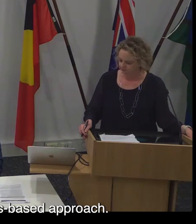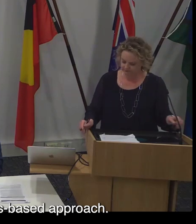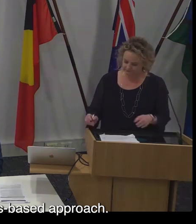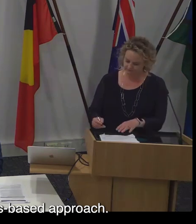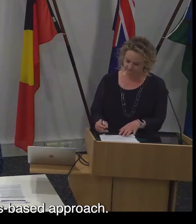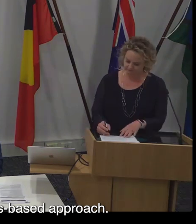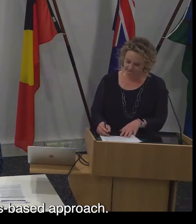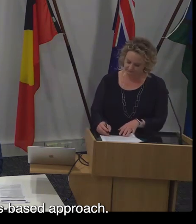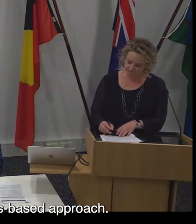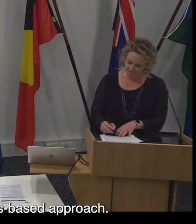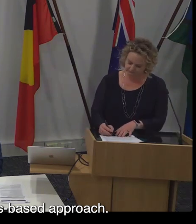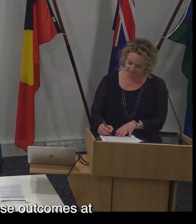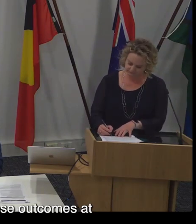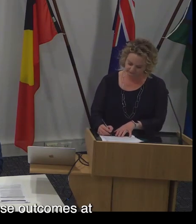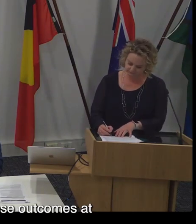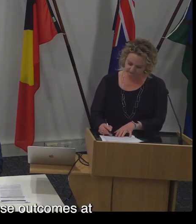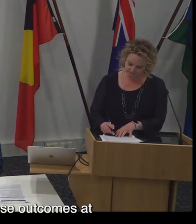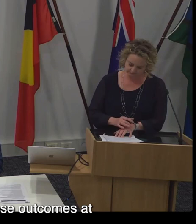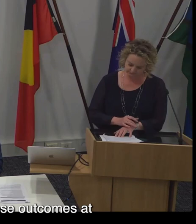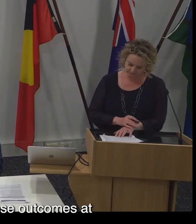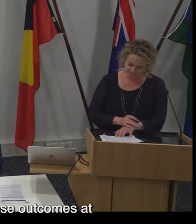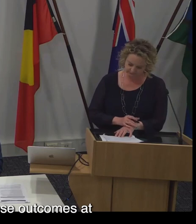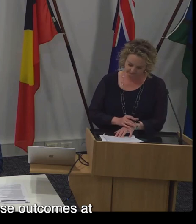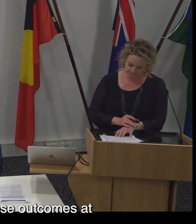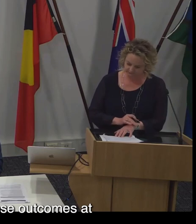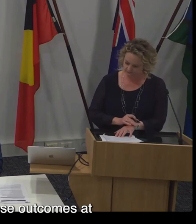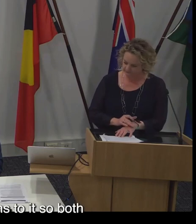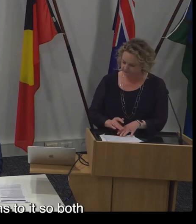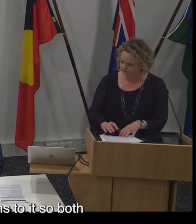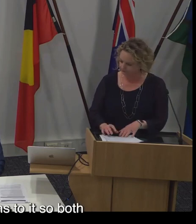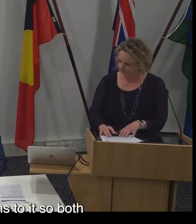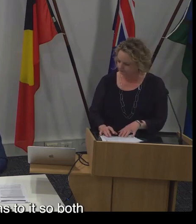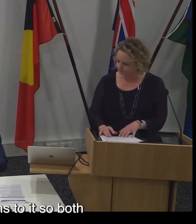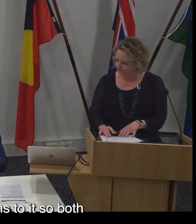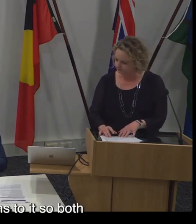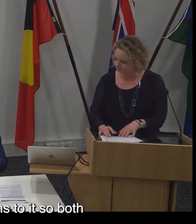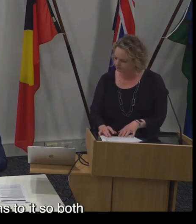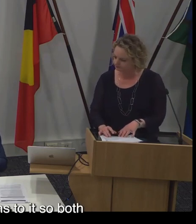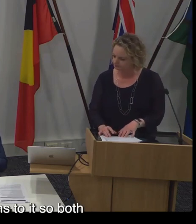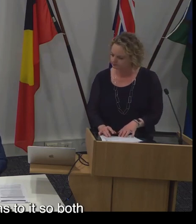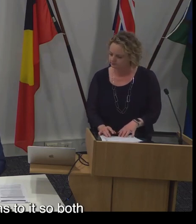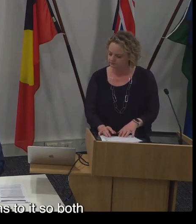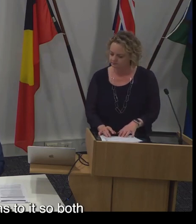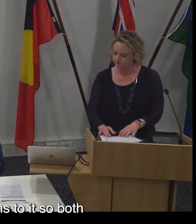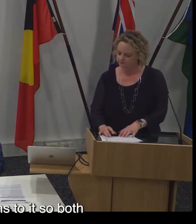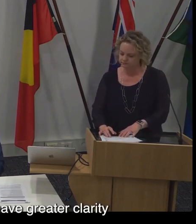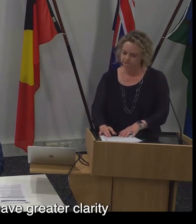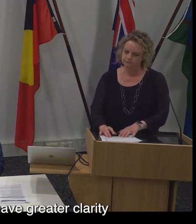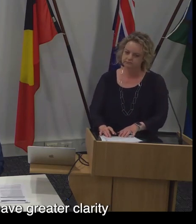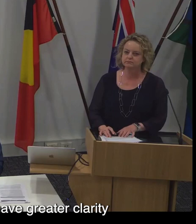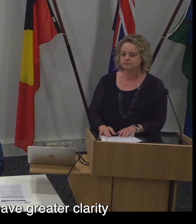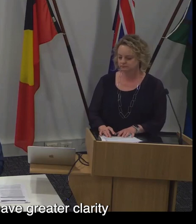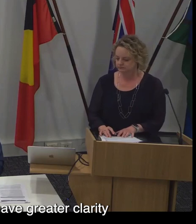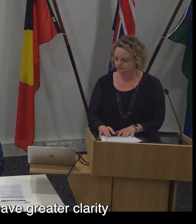approach. So, what we've done is taken those outcomes at a higher level and added actions to it. So, both